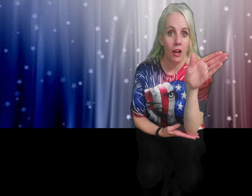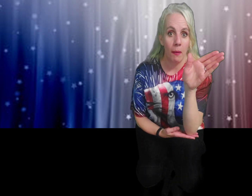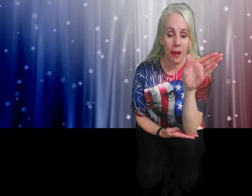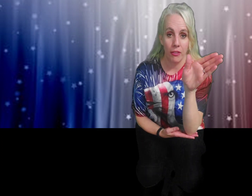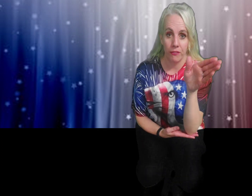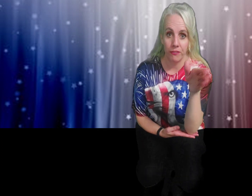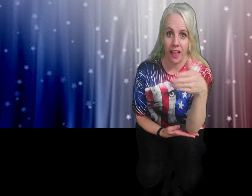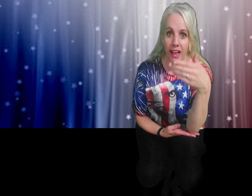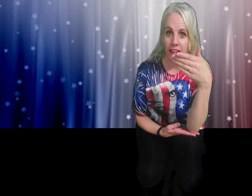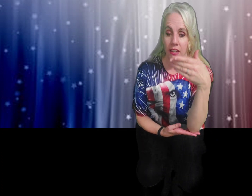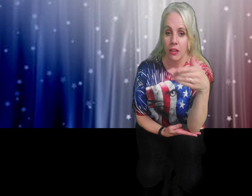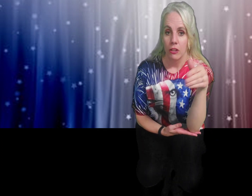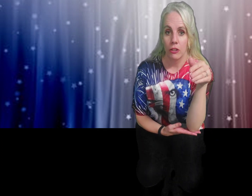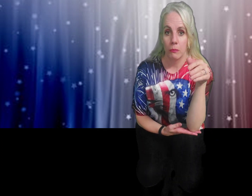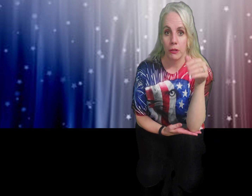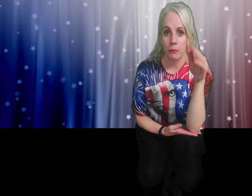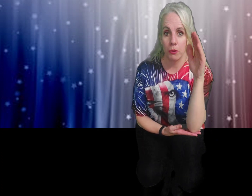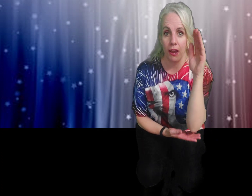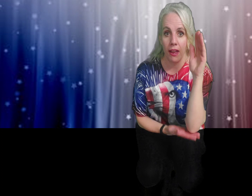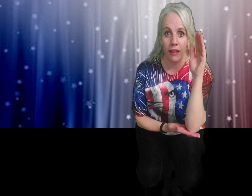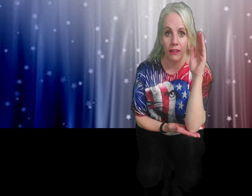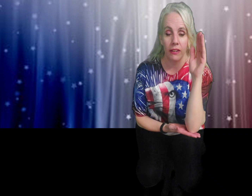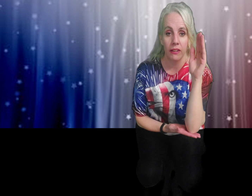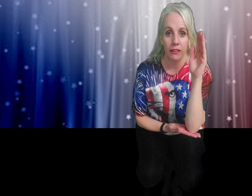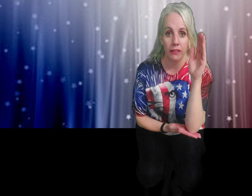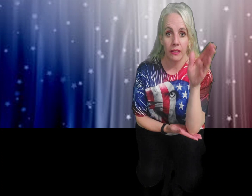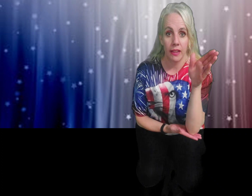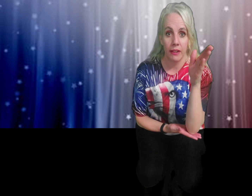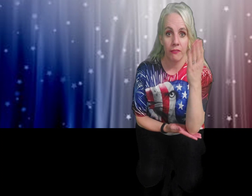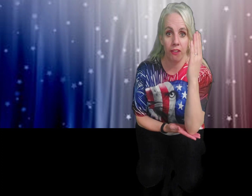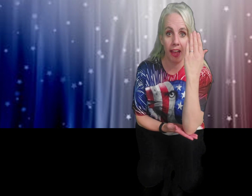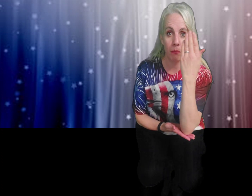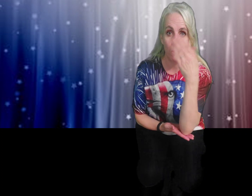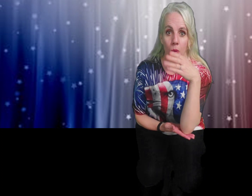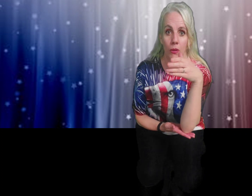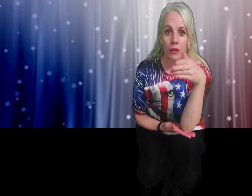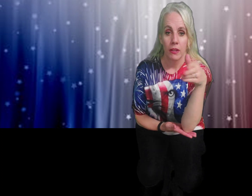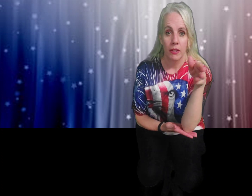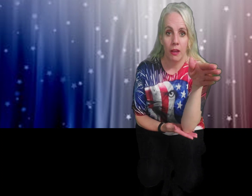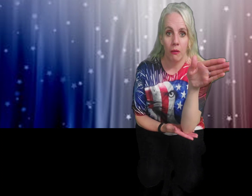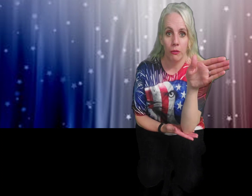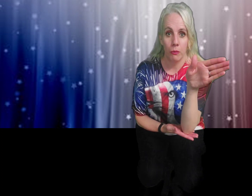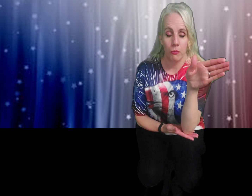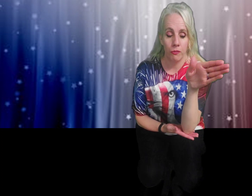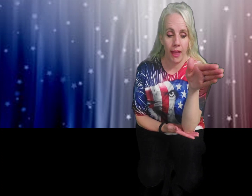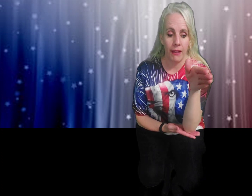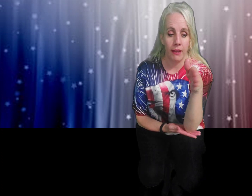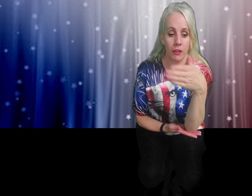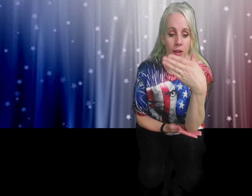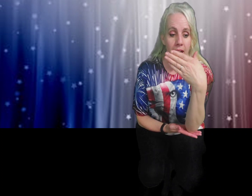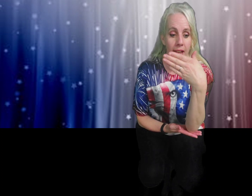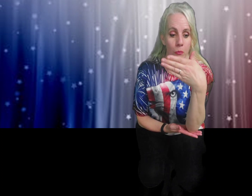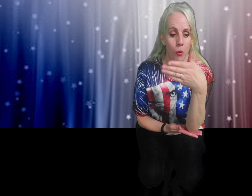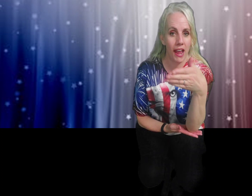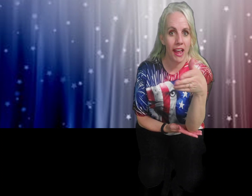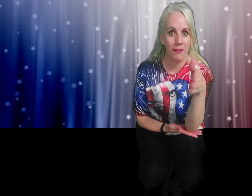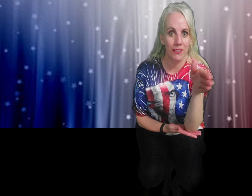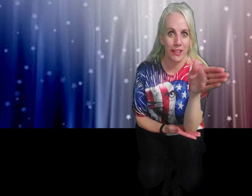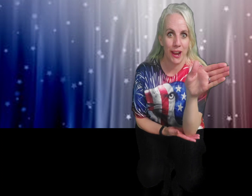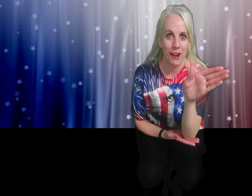about the flag, you're going to put up your hand like a flagpole. Now, your hand waves in the